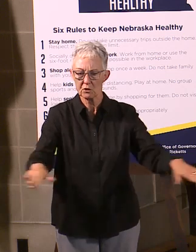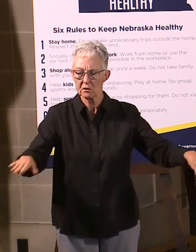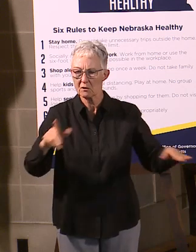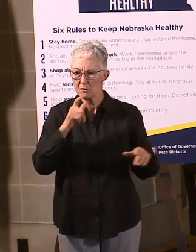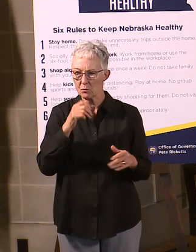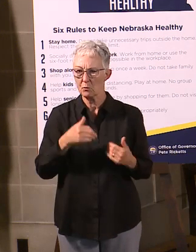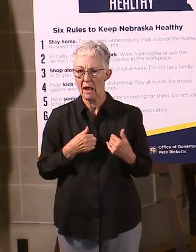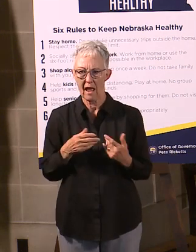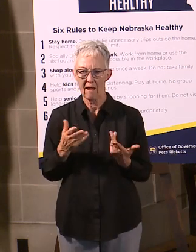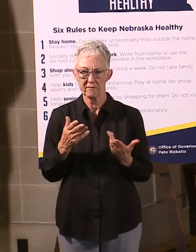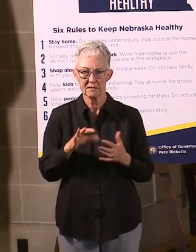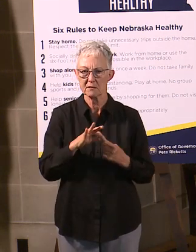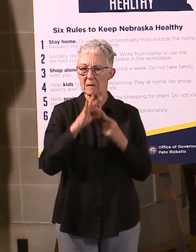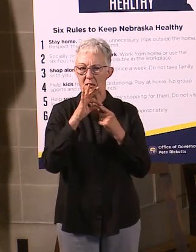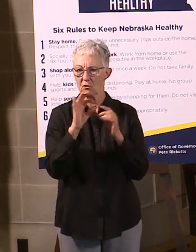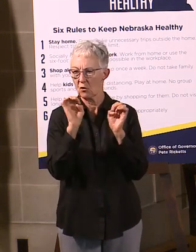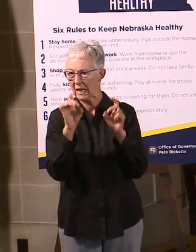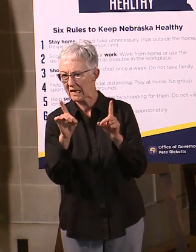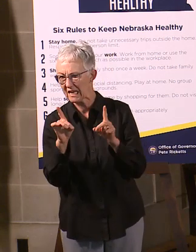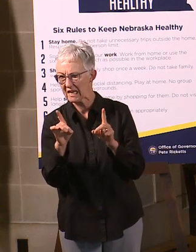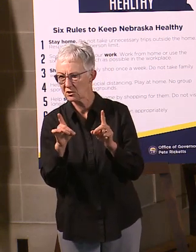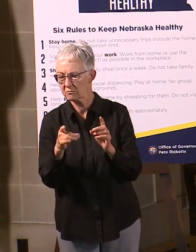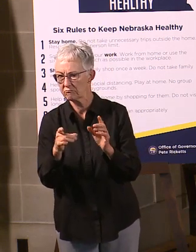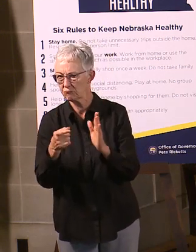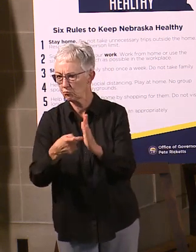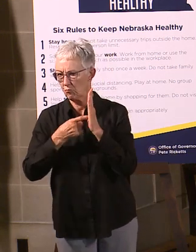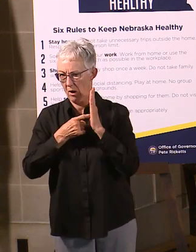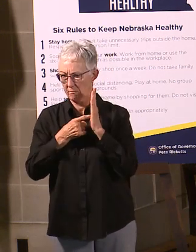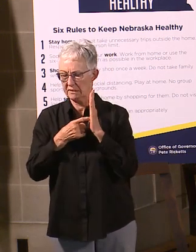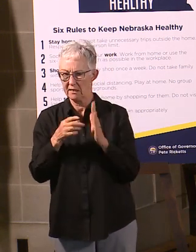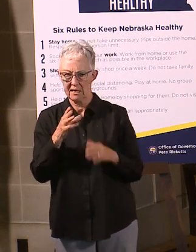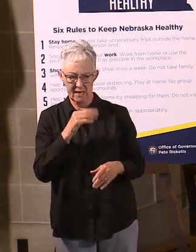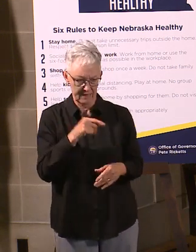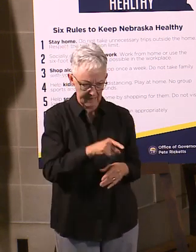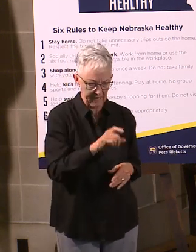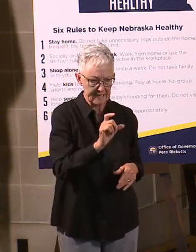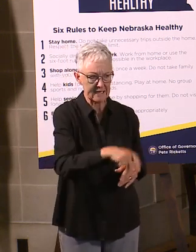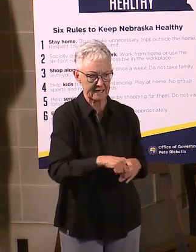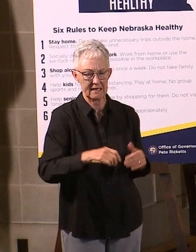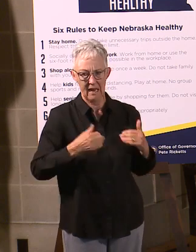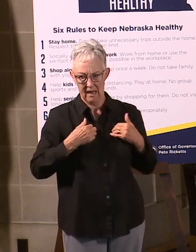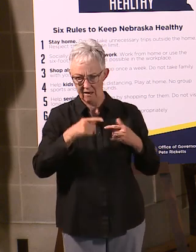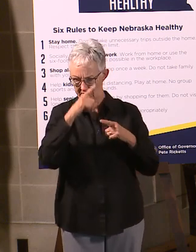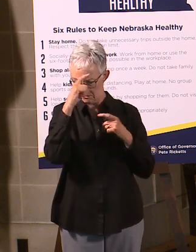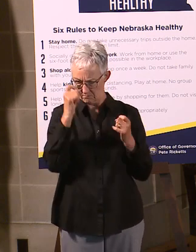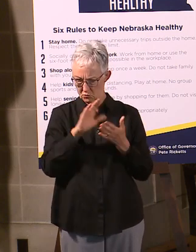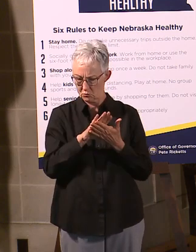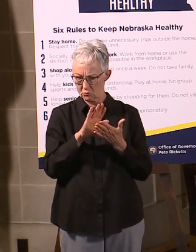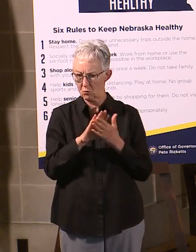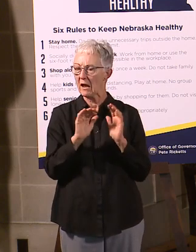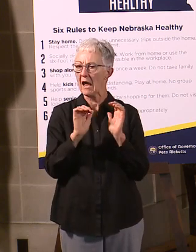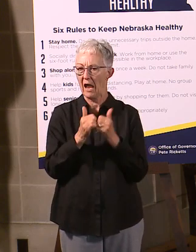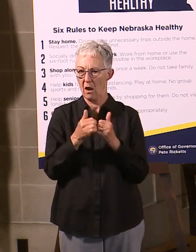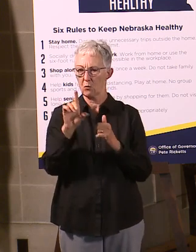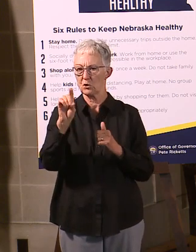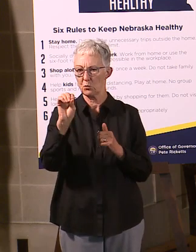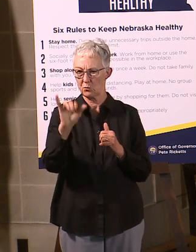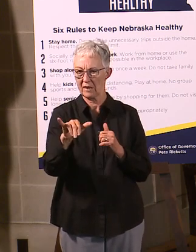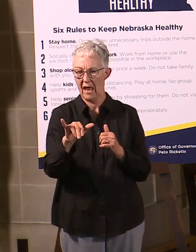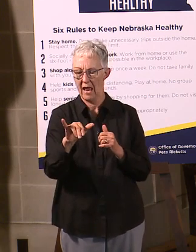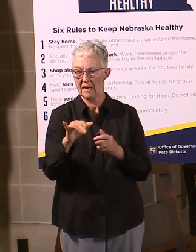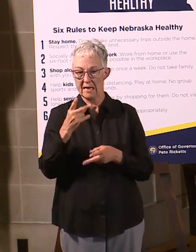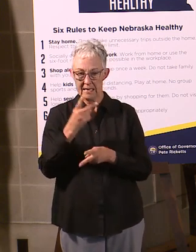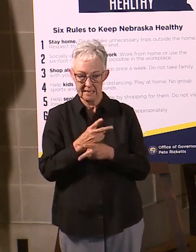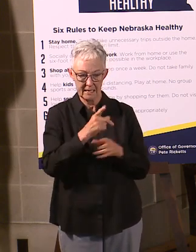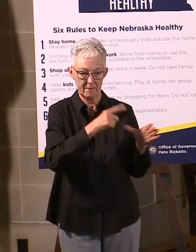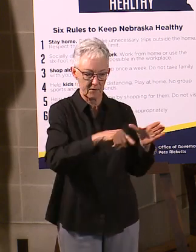contact during the summertime. And how do we start to think about safe ways to do that and engage in that? I was really